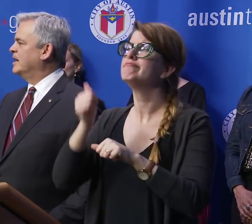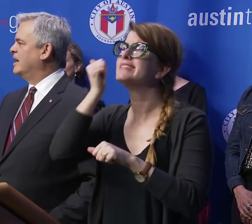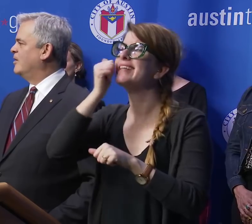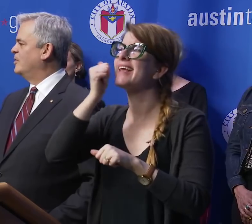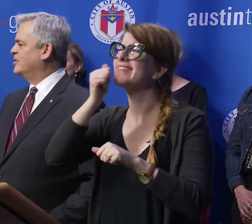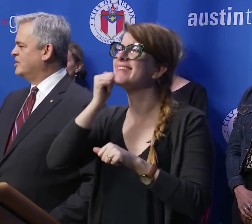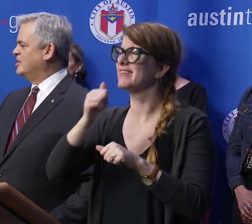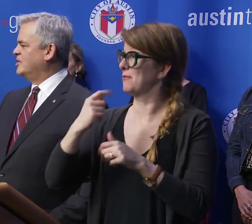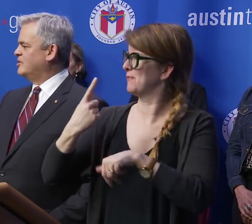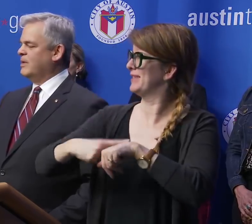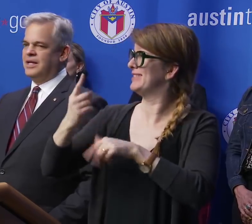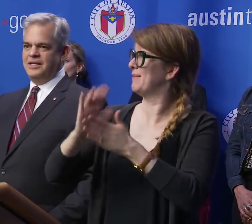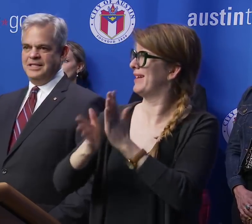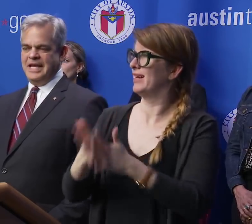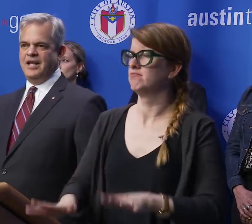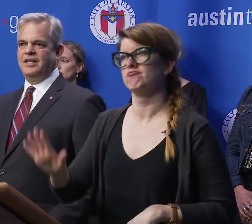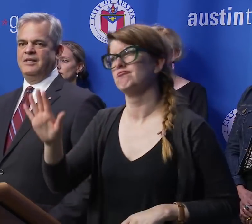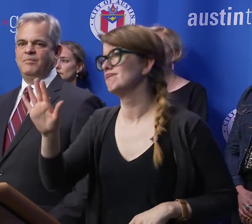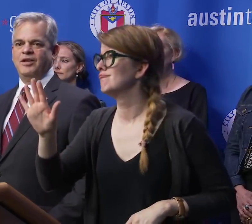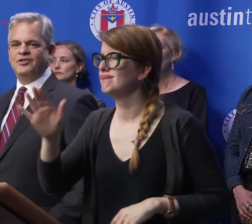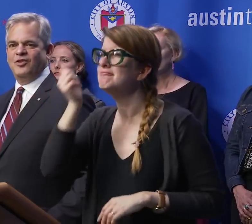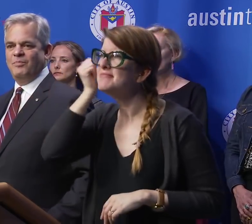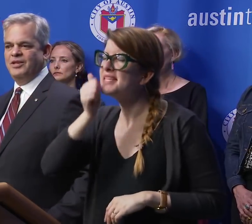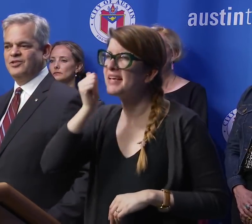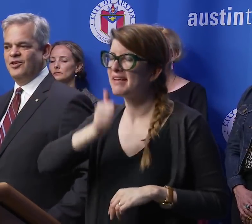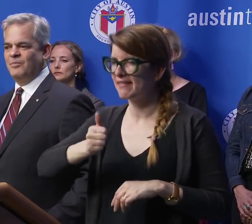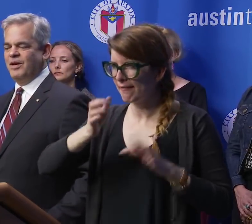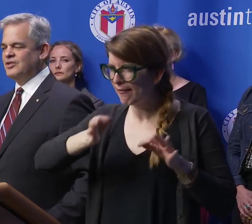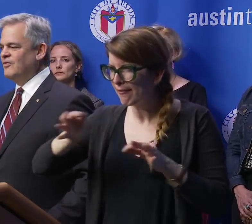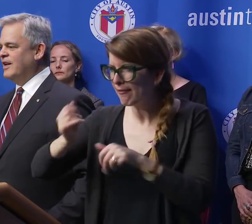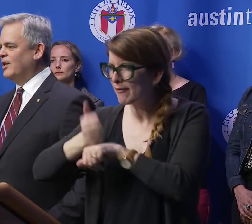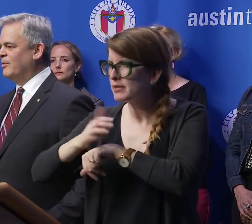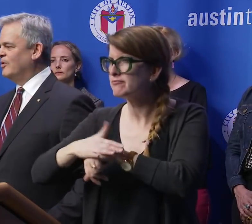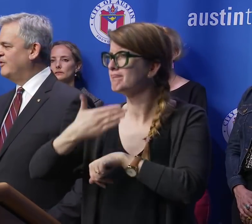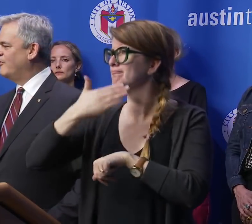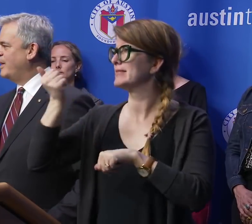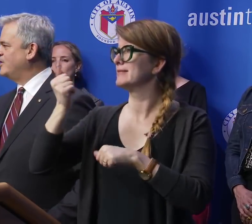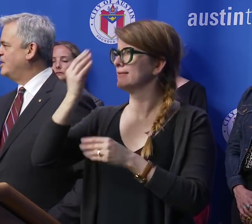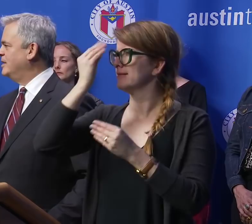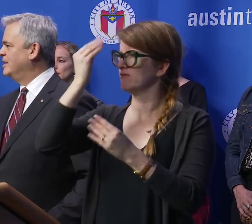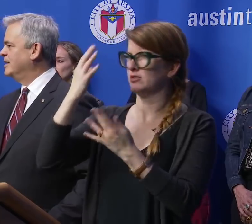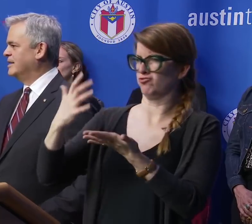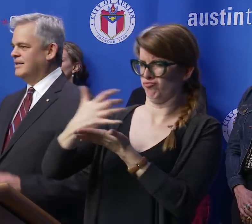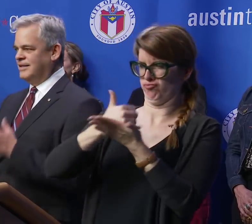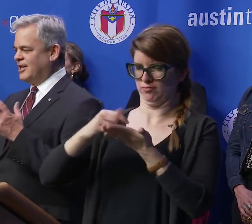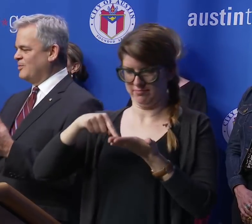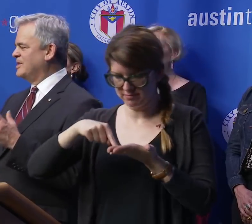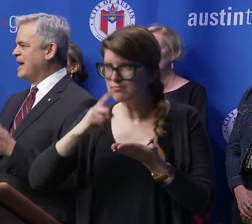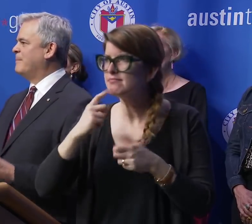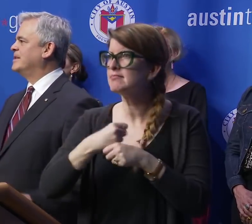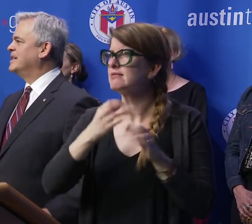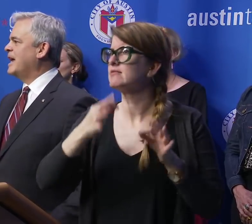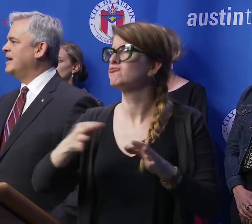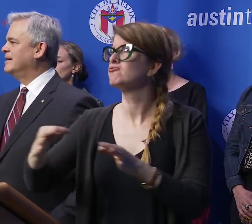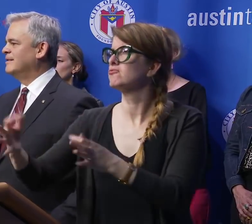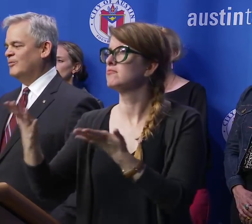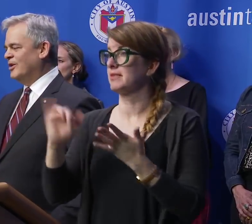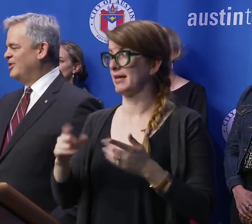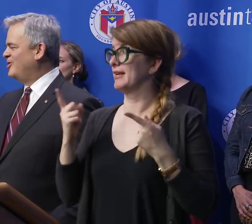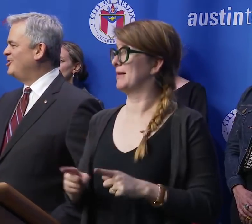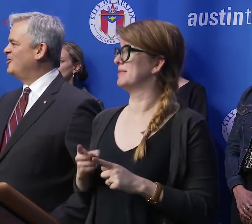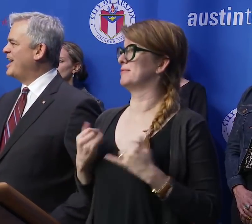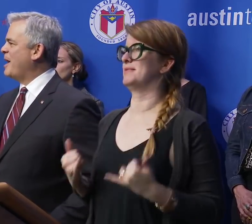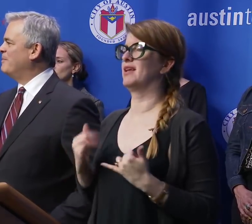with decisions made daily based on the best available information. That's what's happened today.